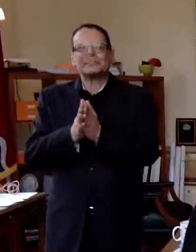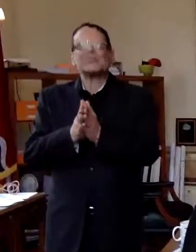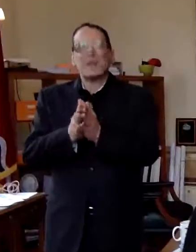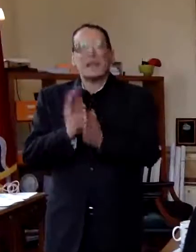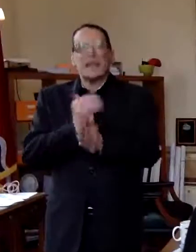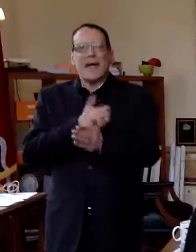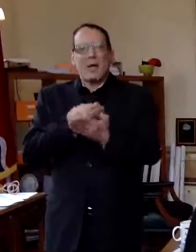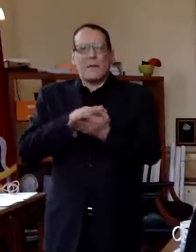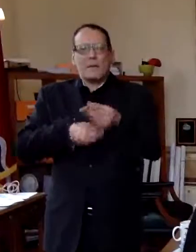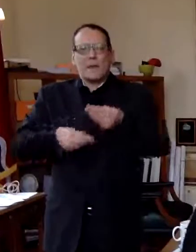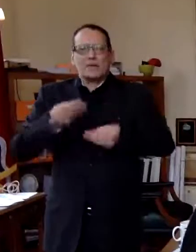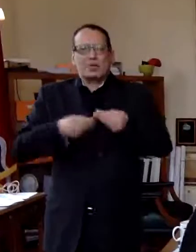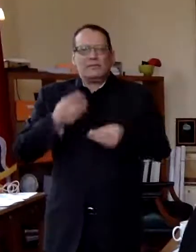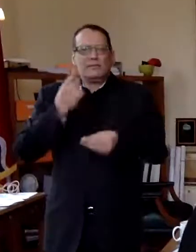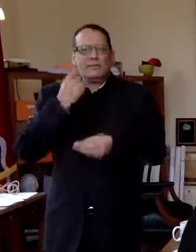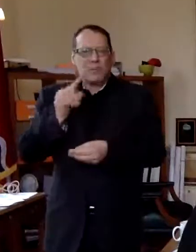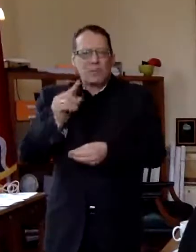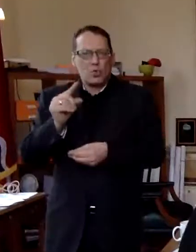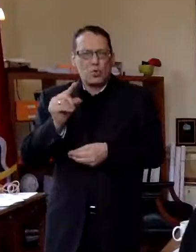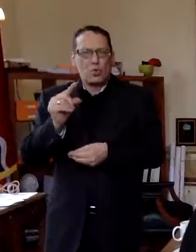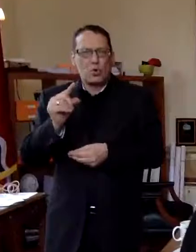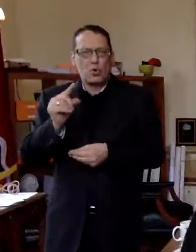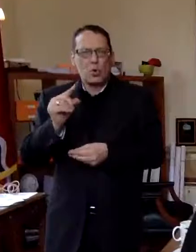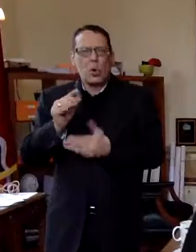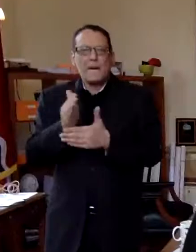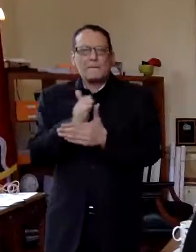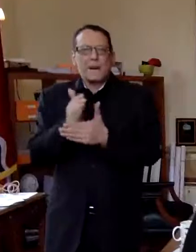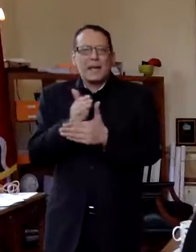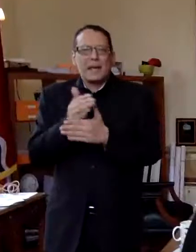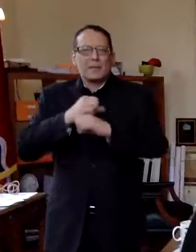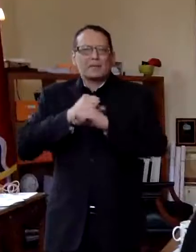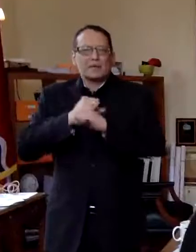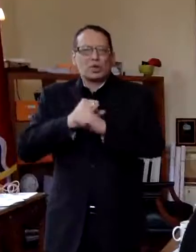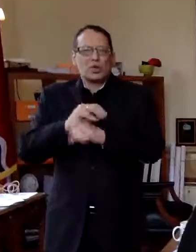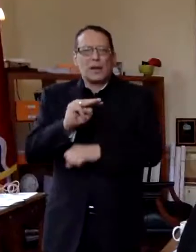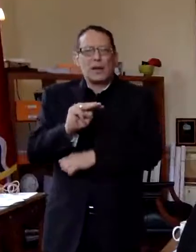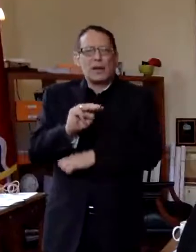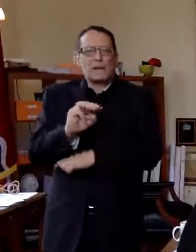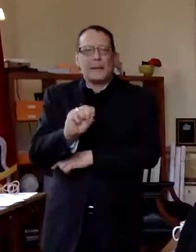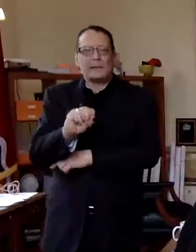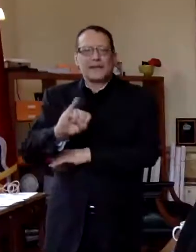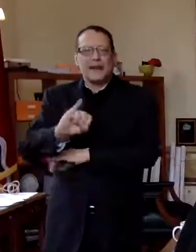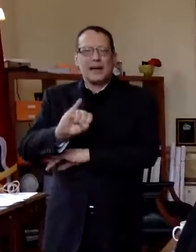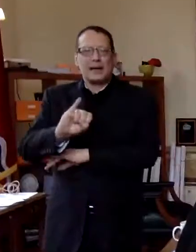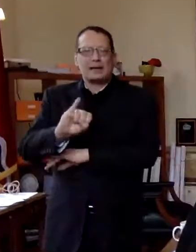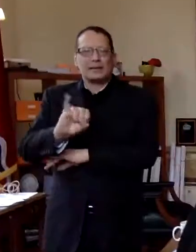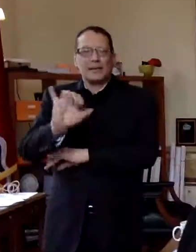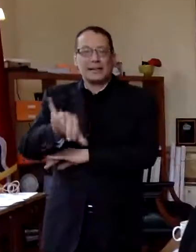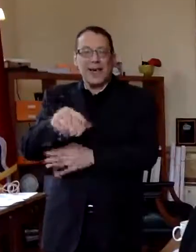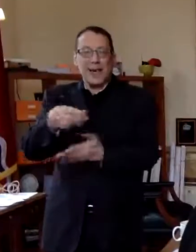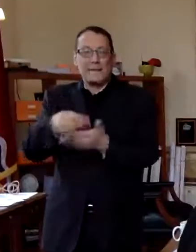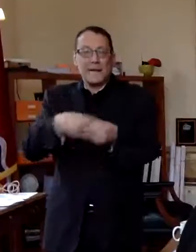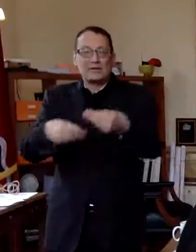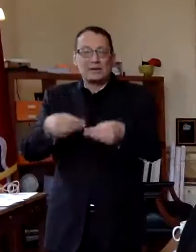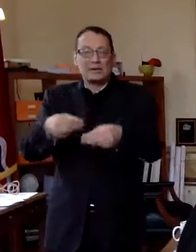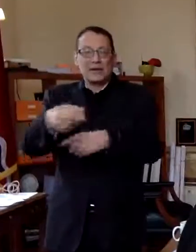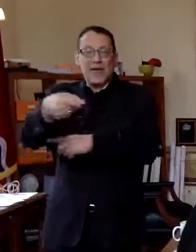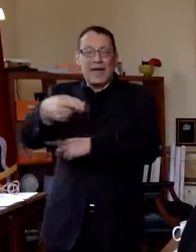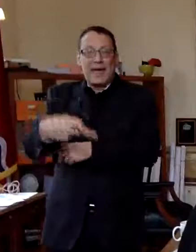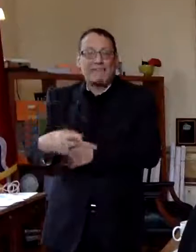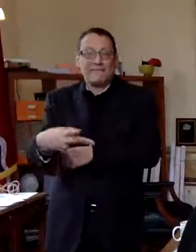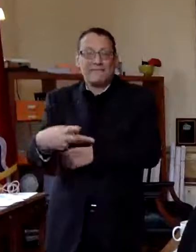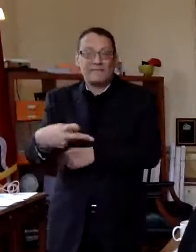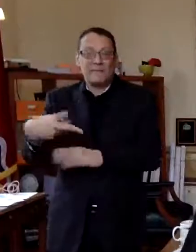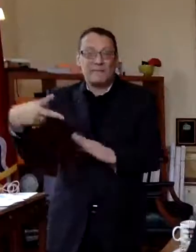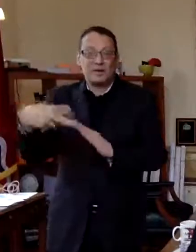reduced the budget for uh the medium security institution msi almost in half because we have fewer people